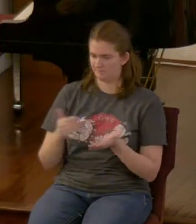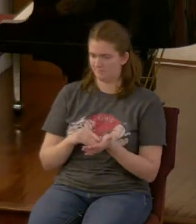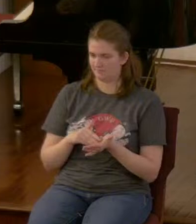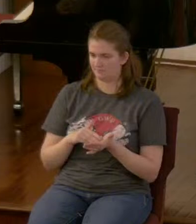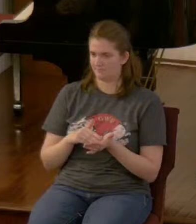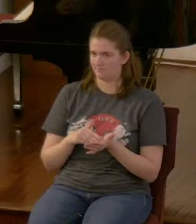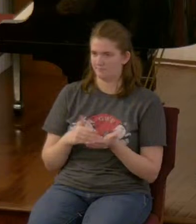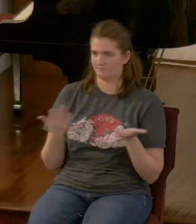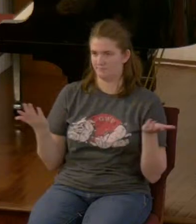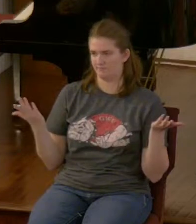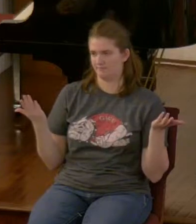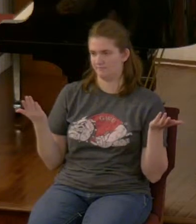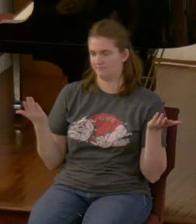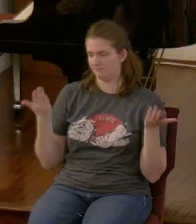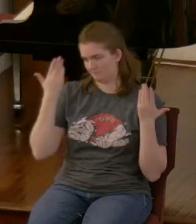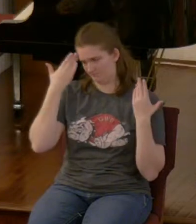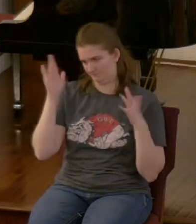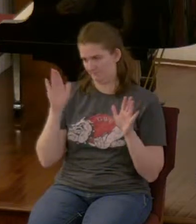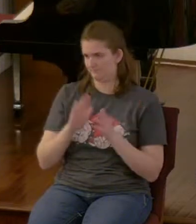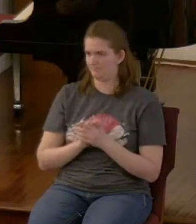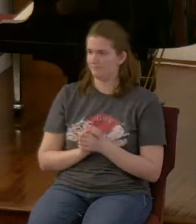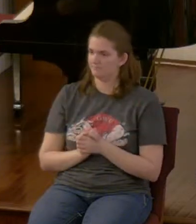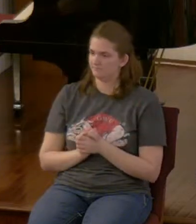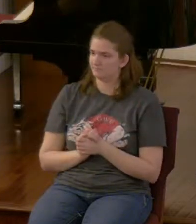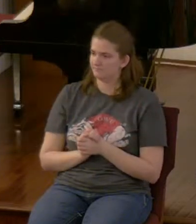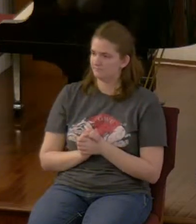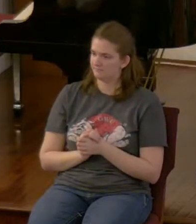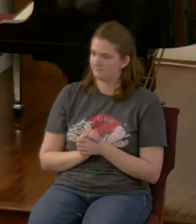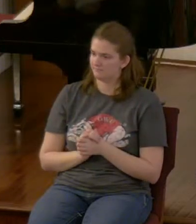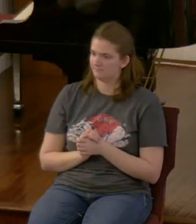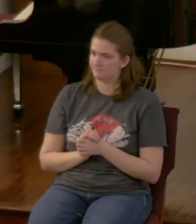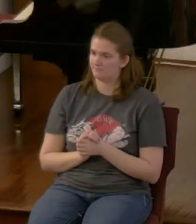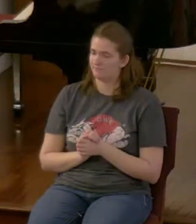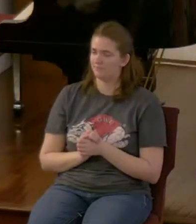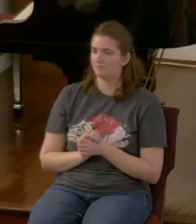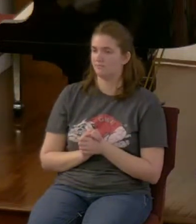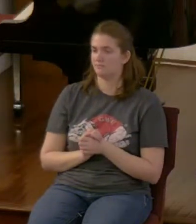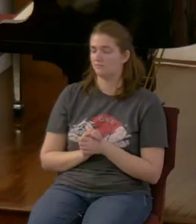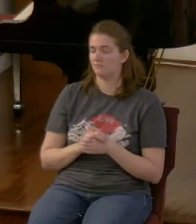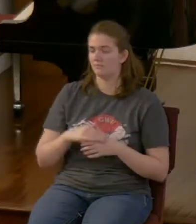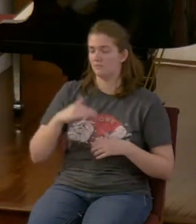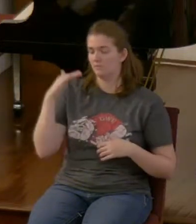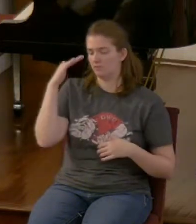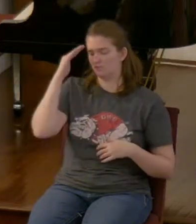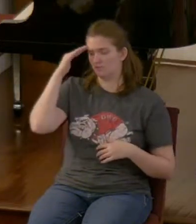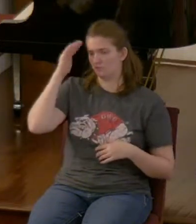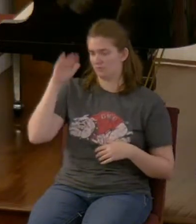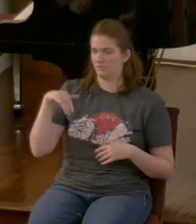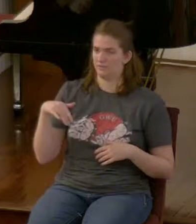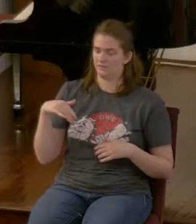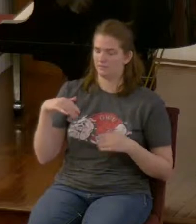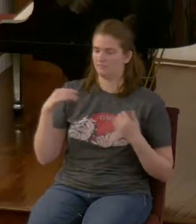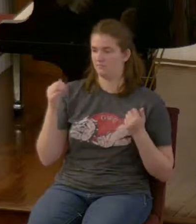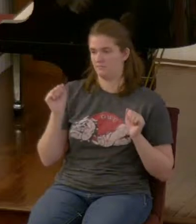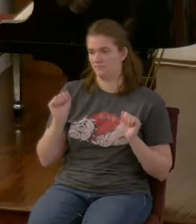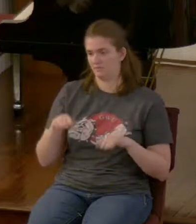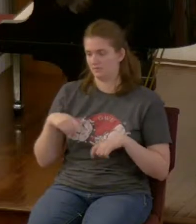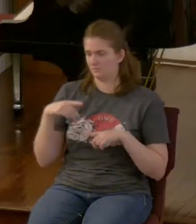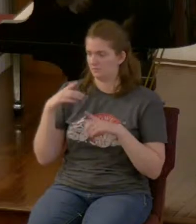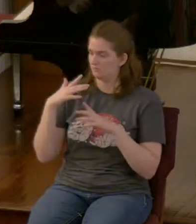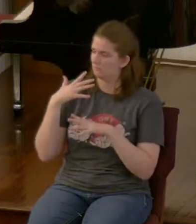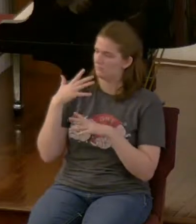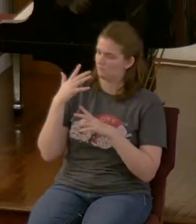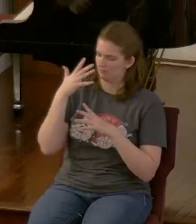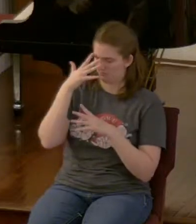don't know but what I do know and what you need to hold on to and what I hold on to is the